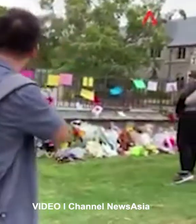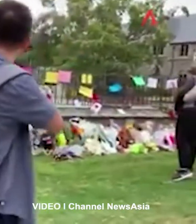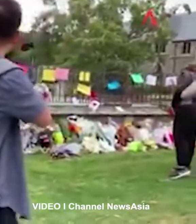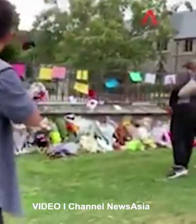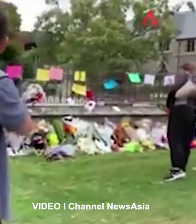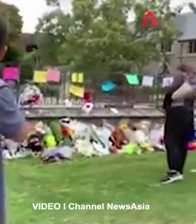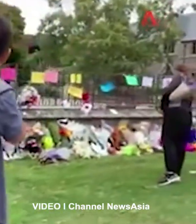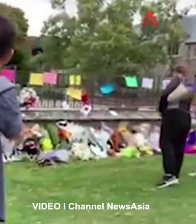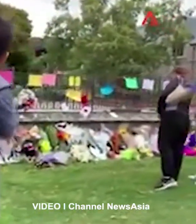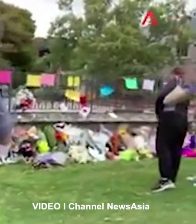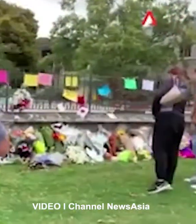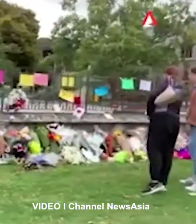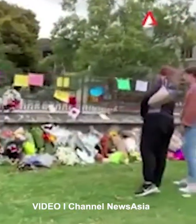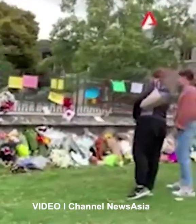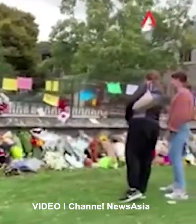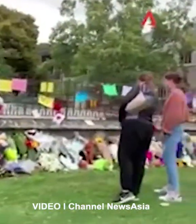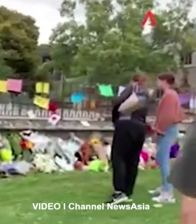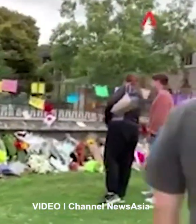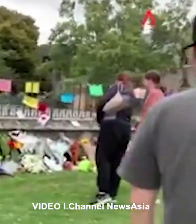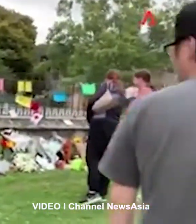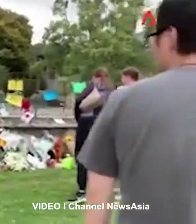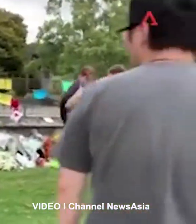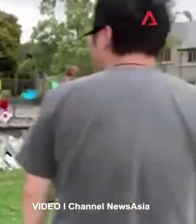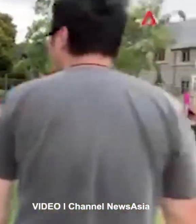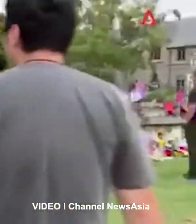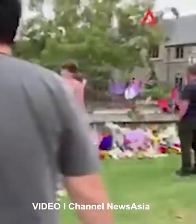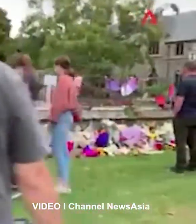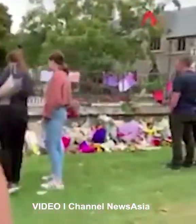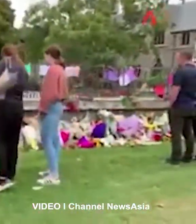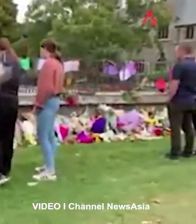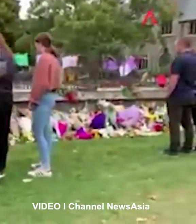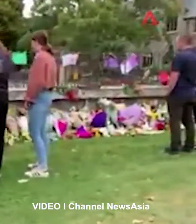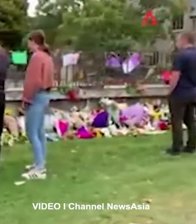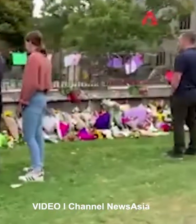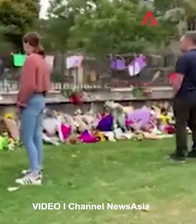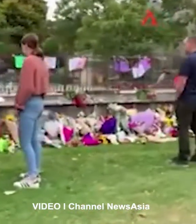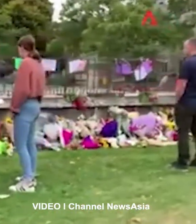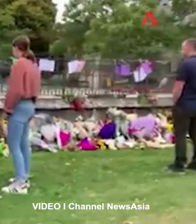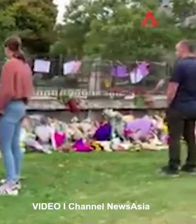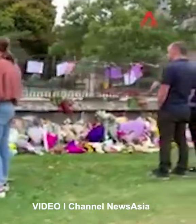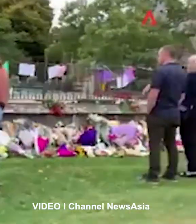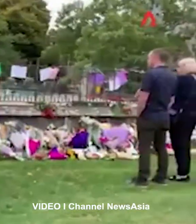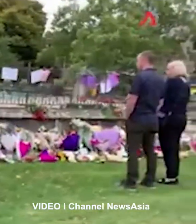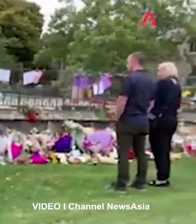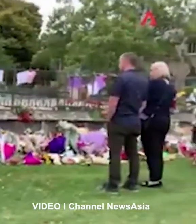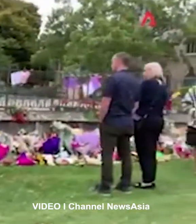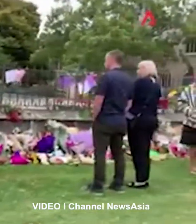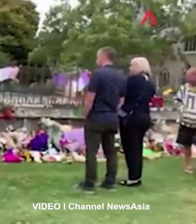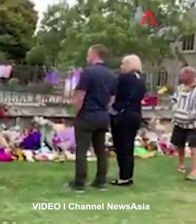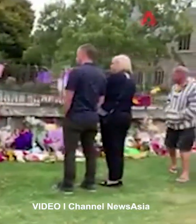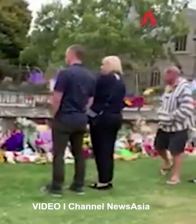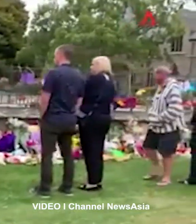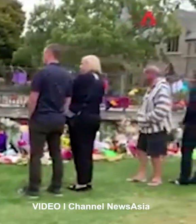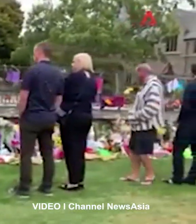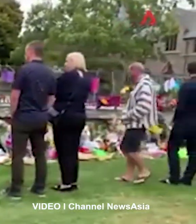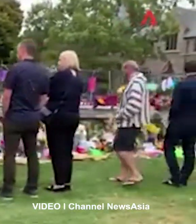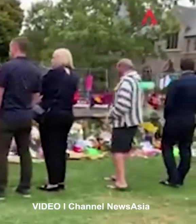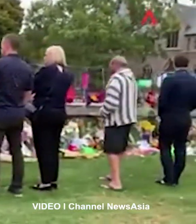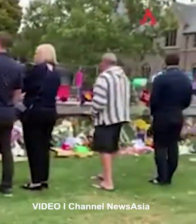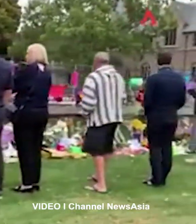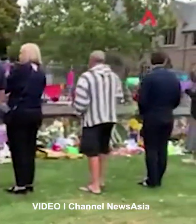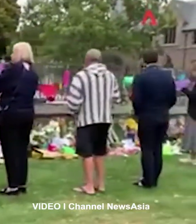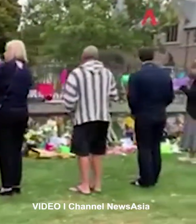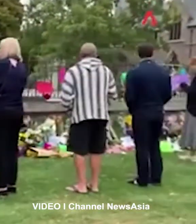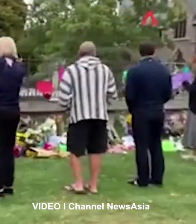safety remains the top priority for the police, both in Christchurch and across the country. The